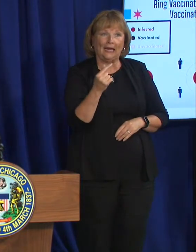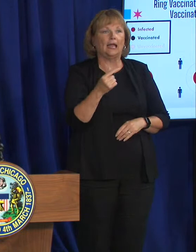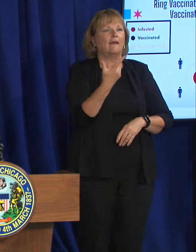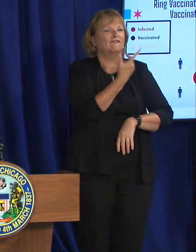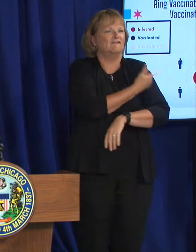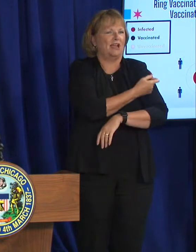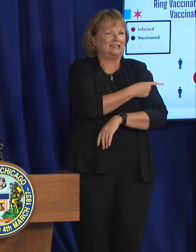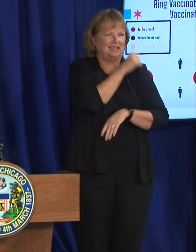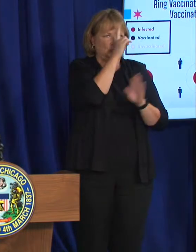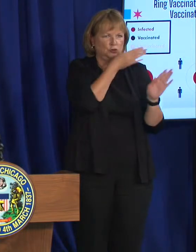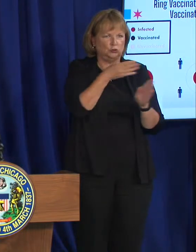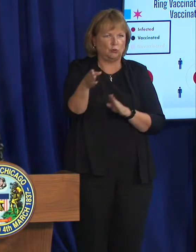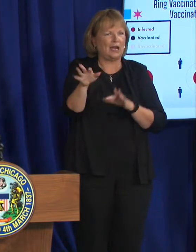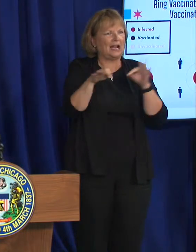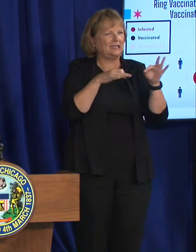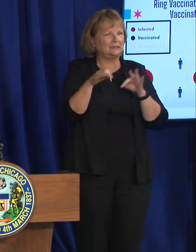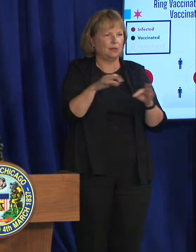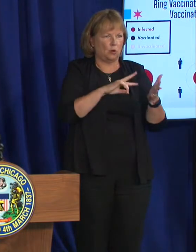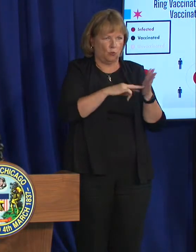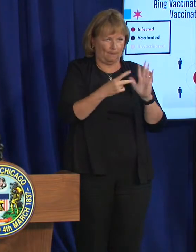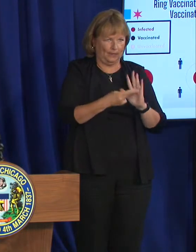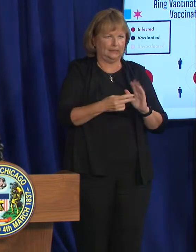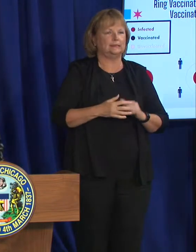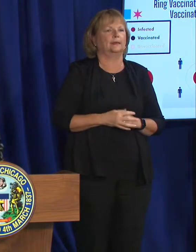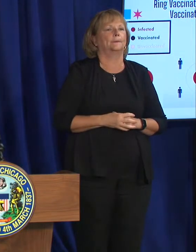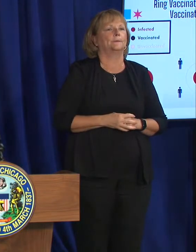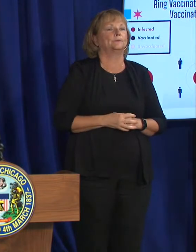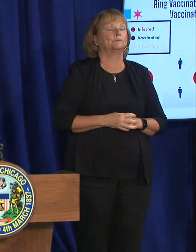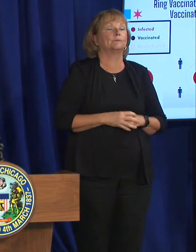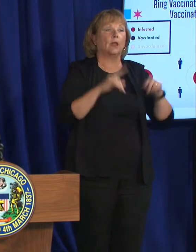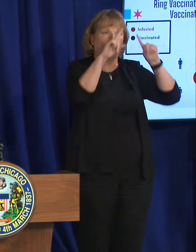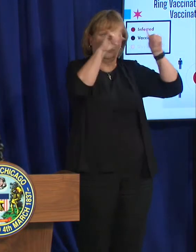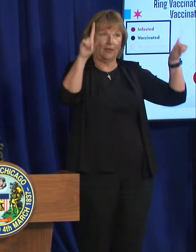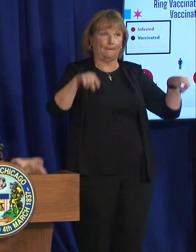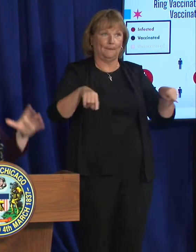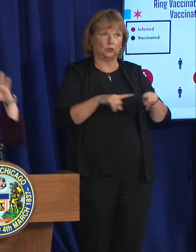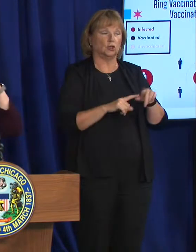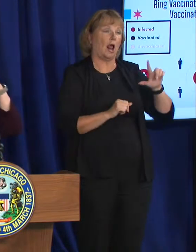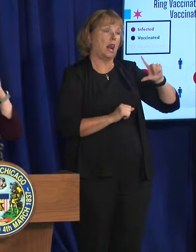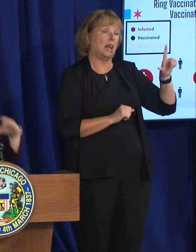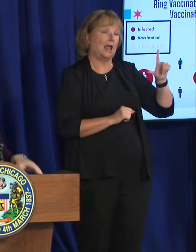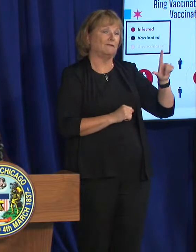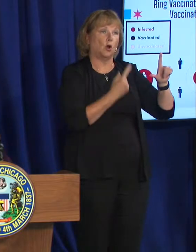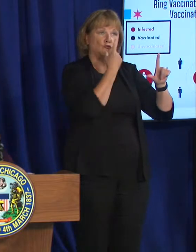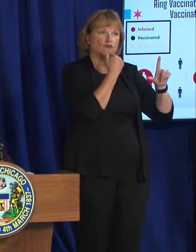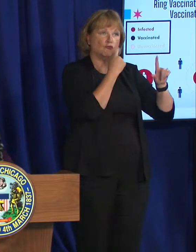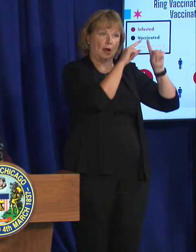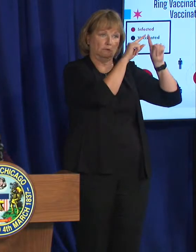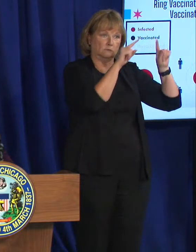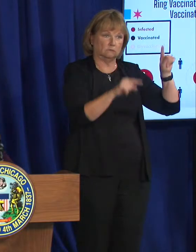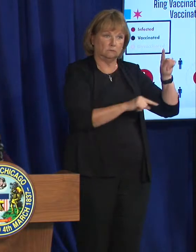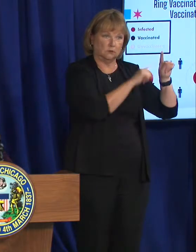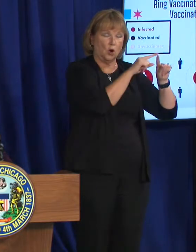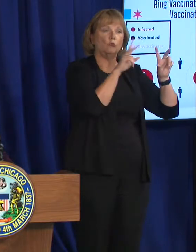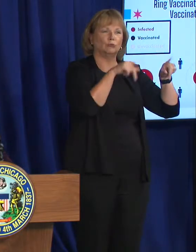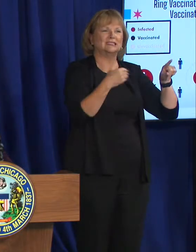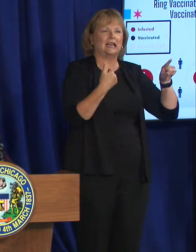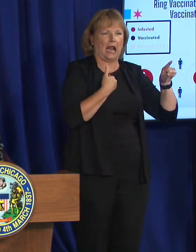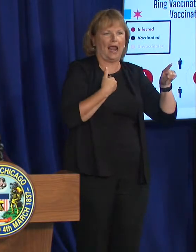I just want to explain that quickly. So on the left, if you imagine an individual in red there who is infected,